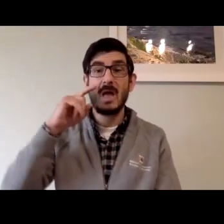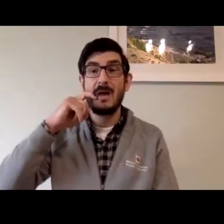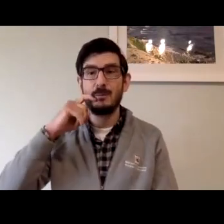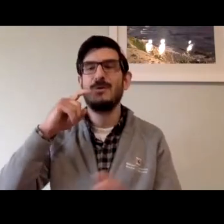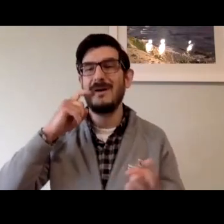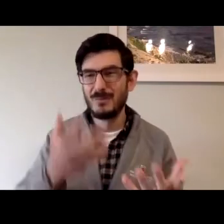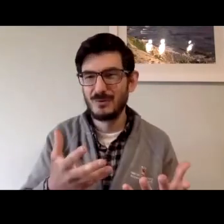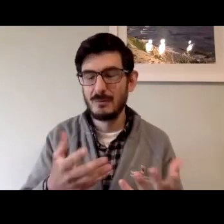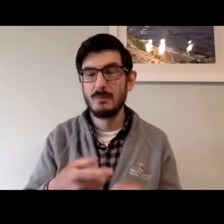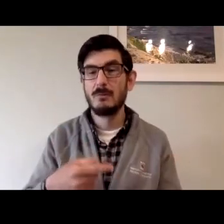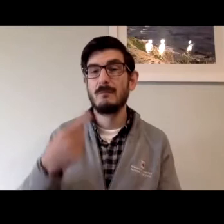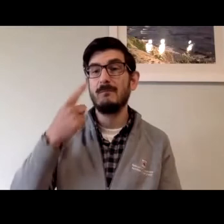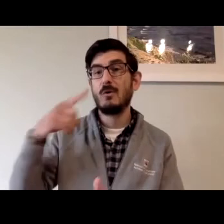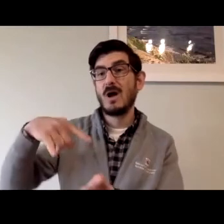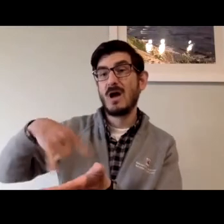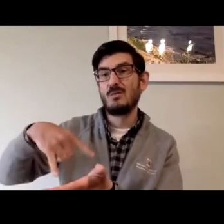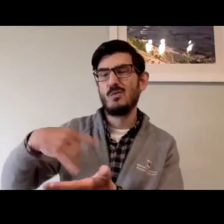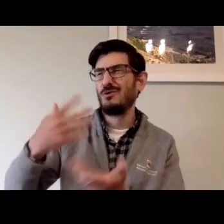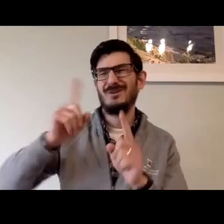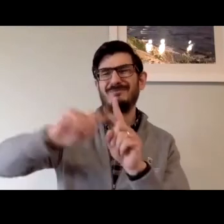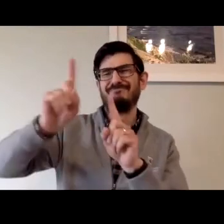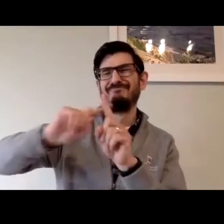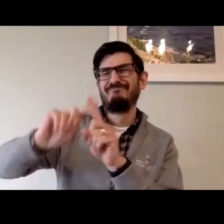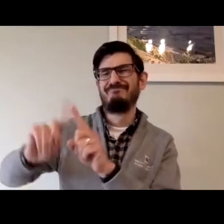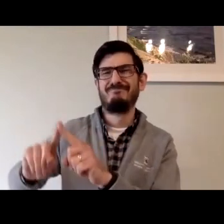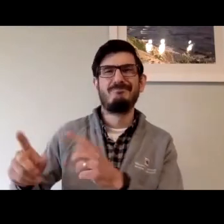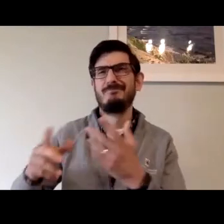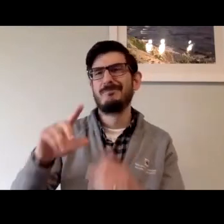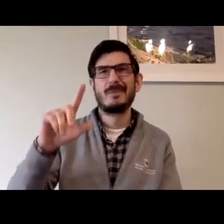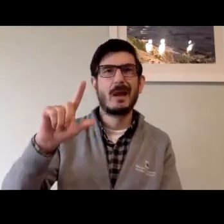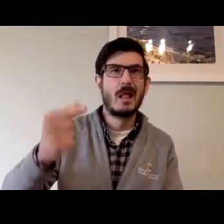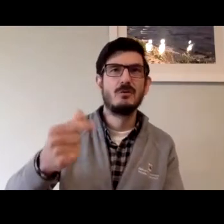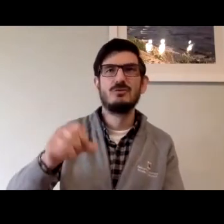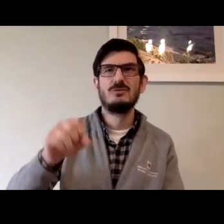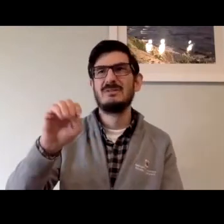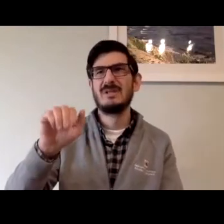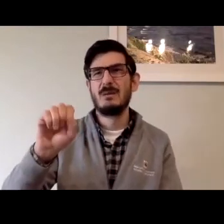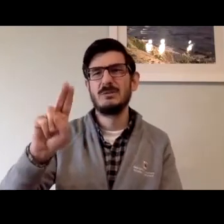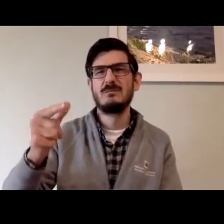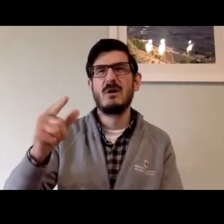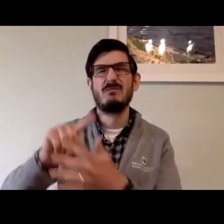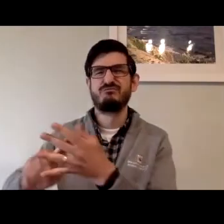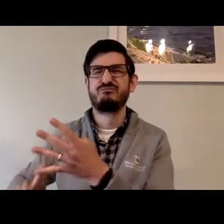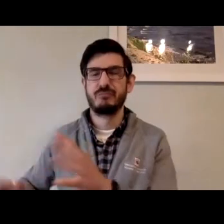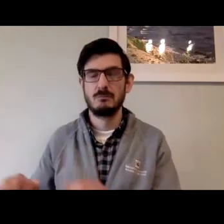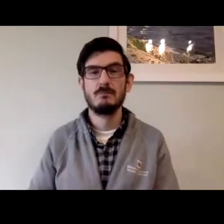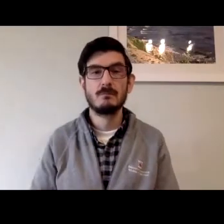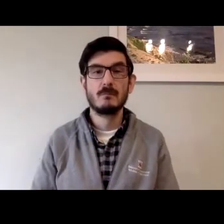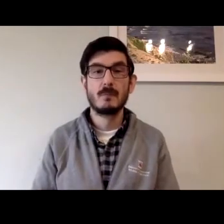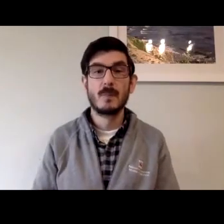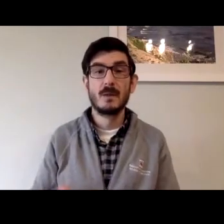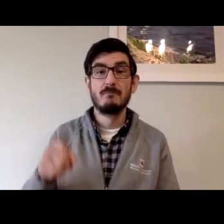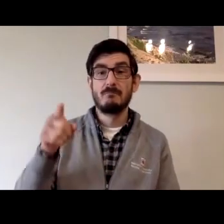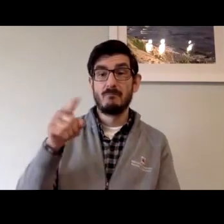with that. So for Apple, as I've mentioned, they've taken care of that. And Android has LG, Samsung,